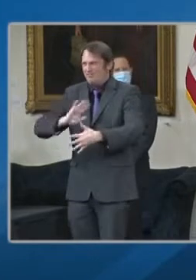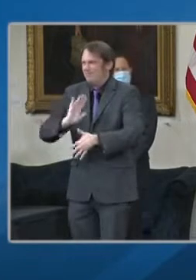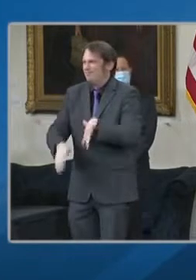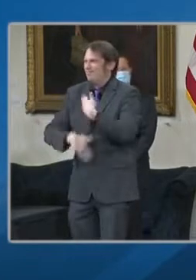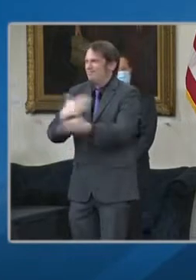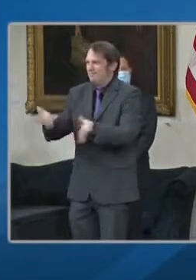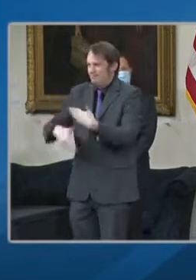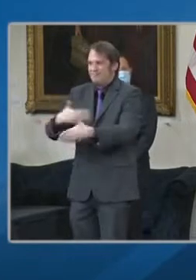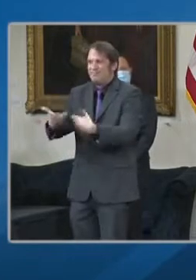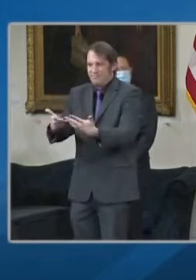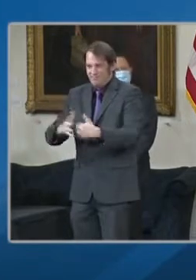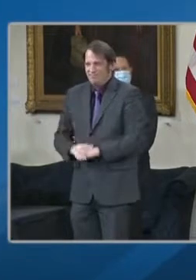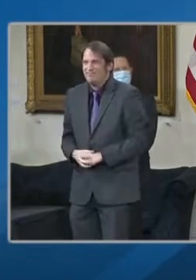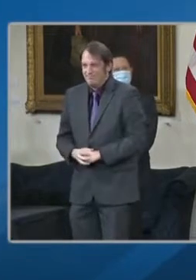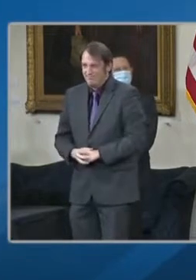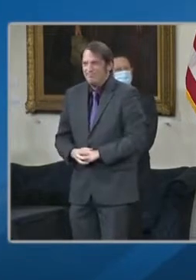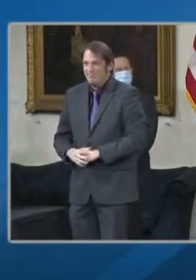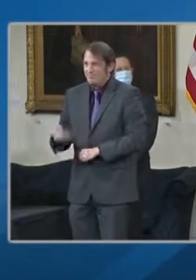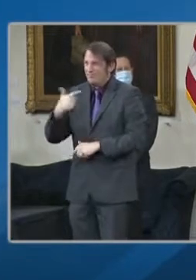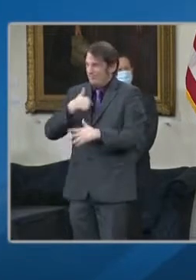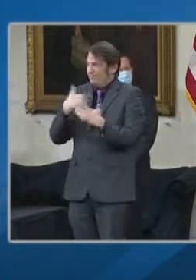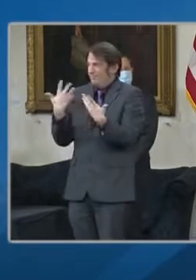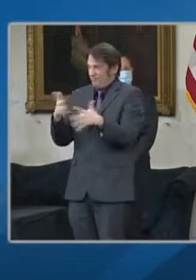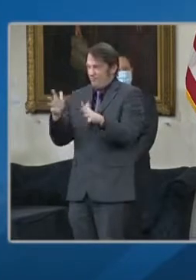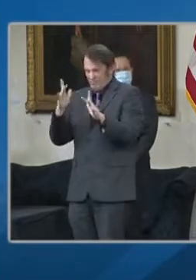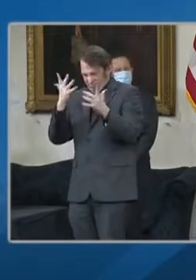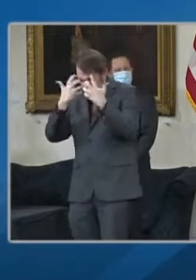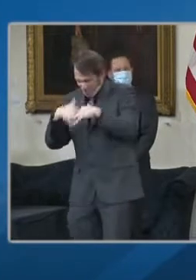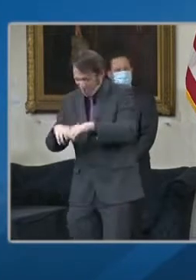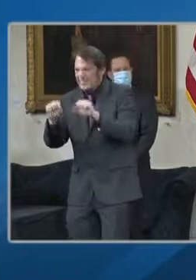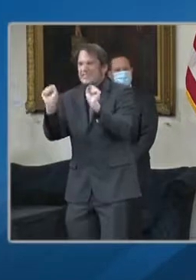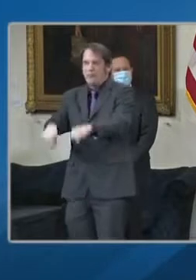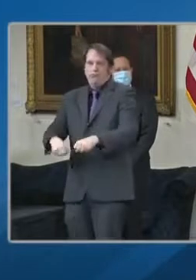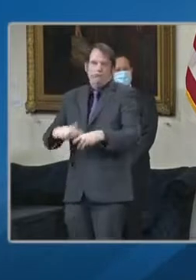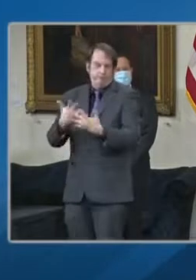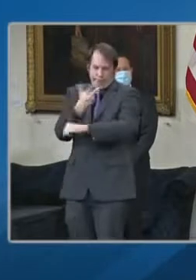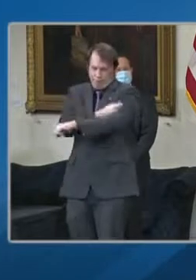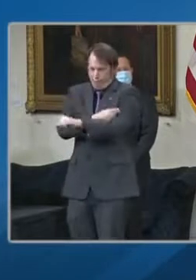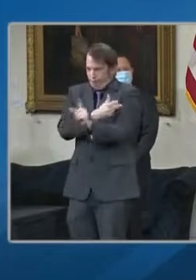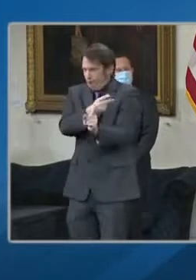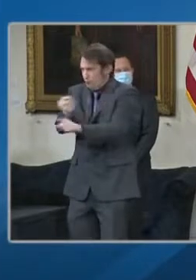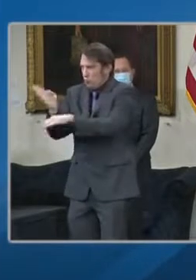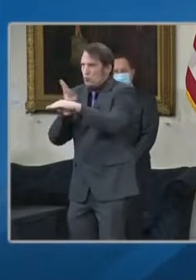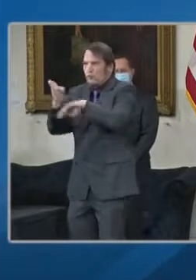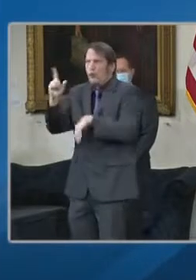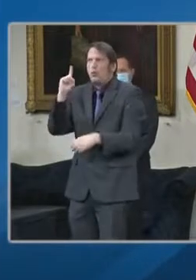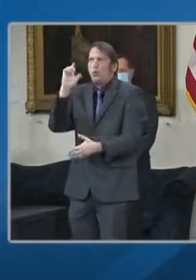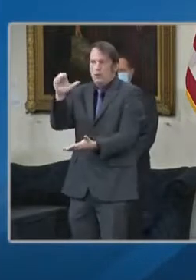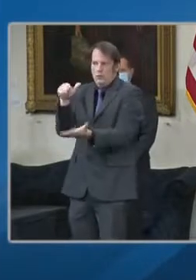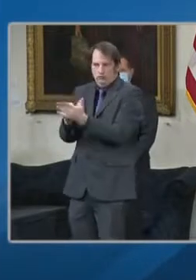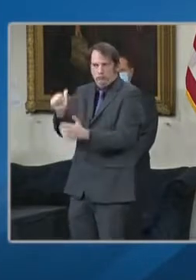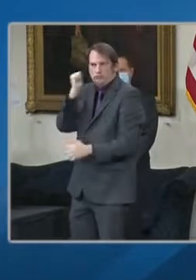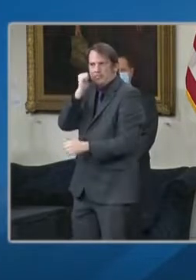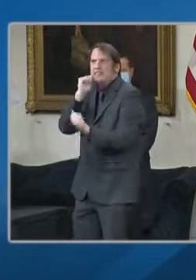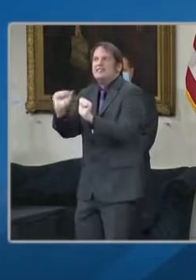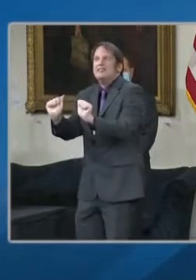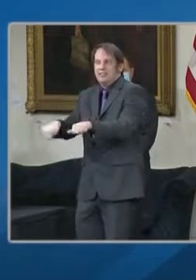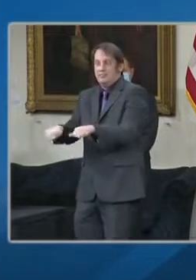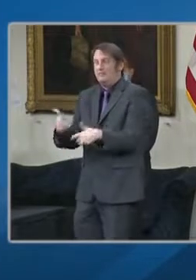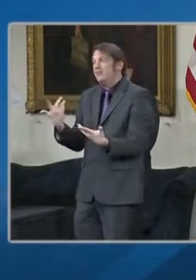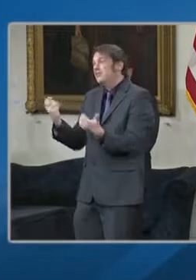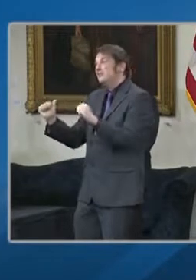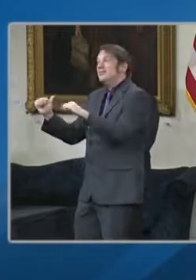or more per day. As of today, the Six Flags America vaccination site has done more than 100,000